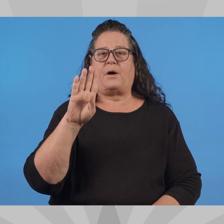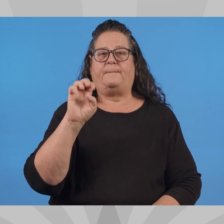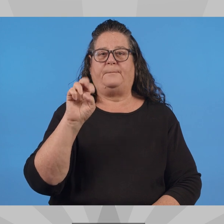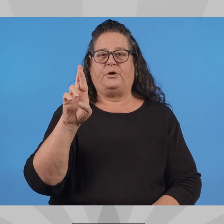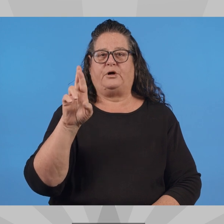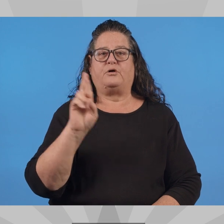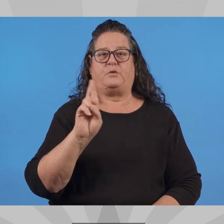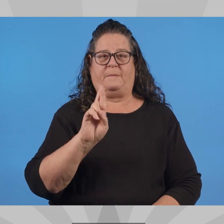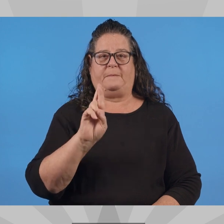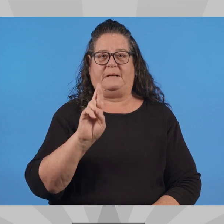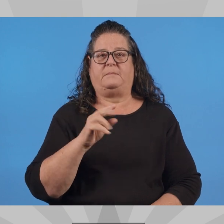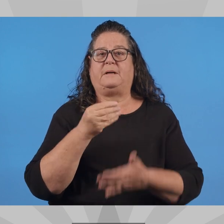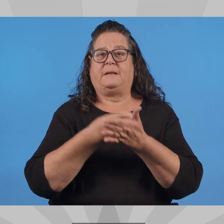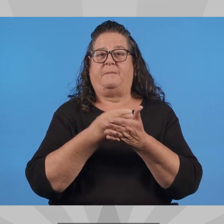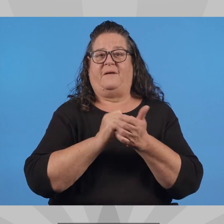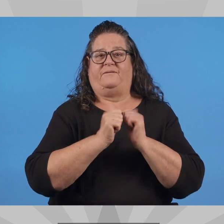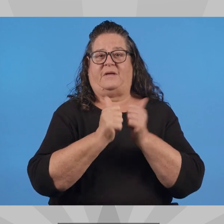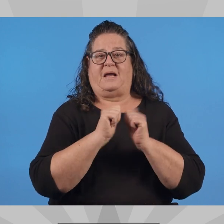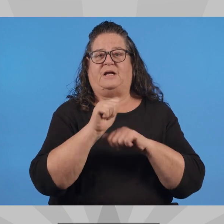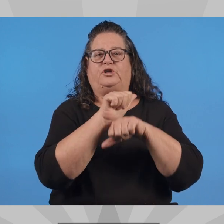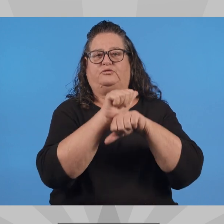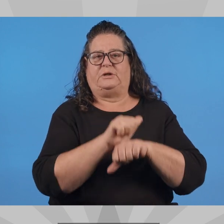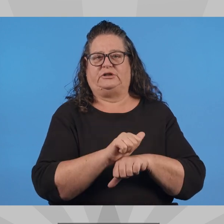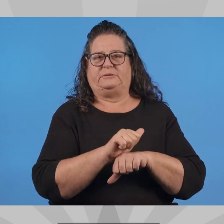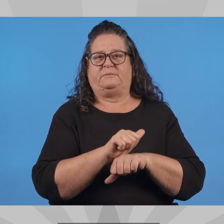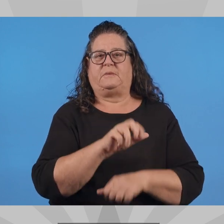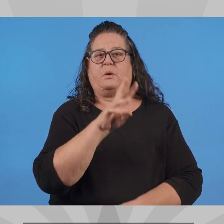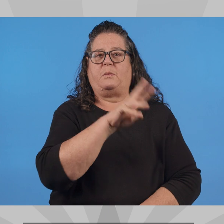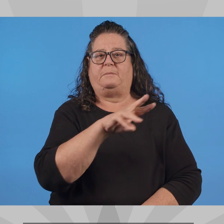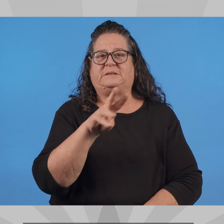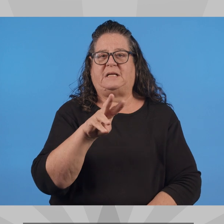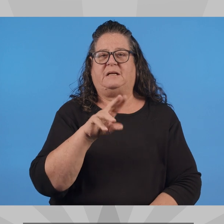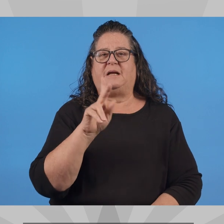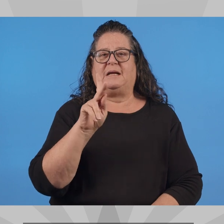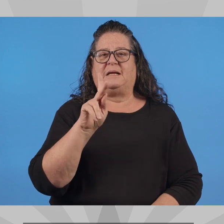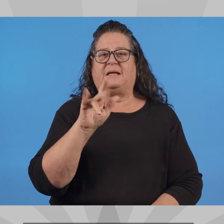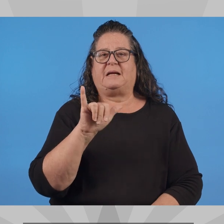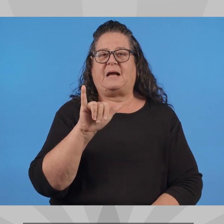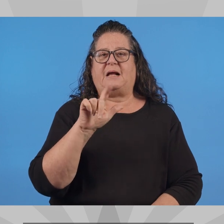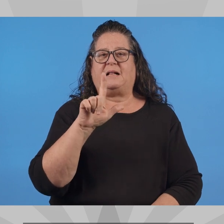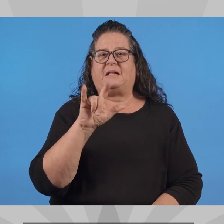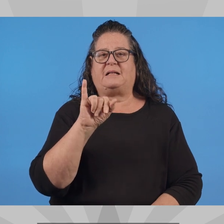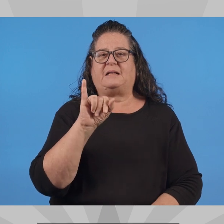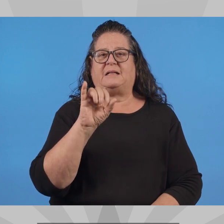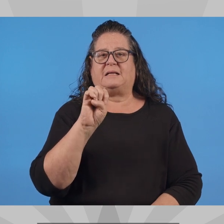Kiley Barber Party, Republican Campaign Funding, Traditional